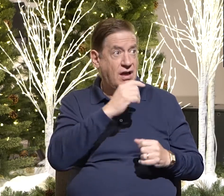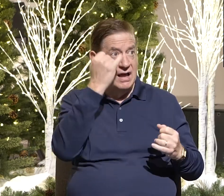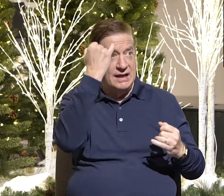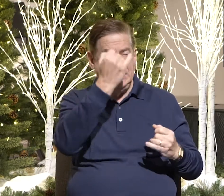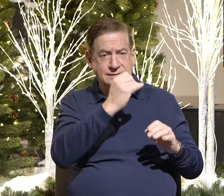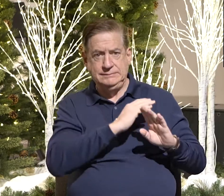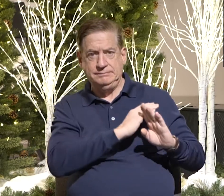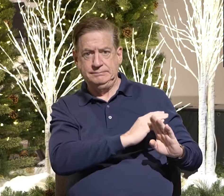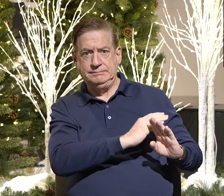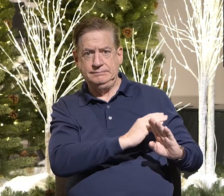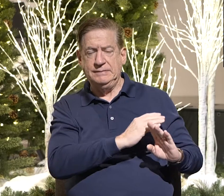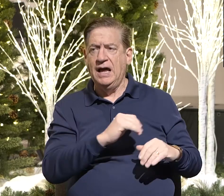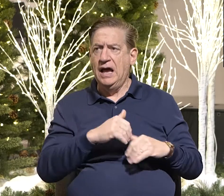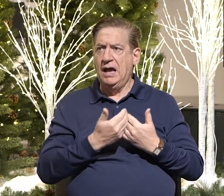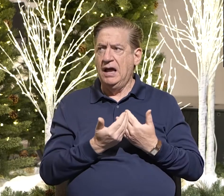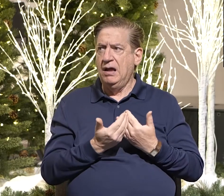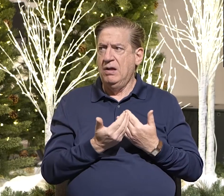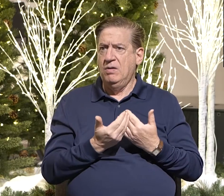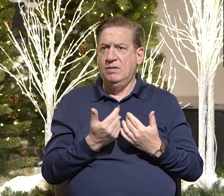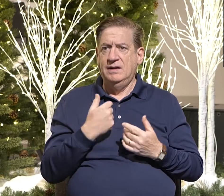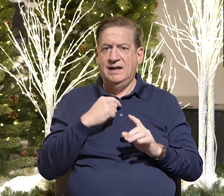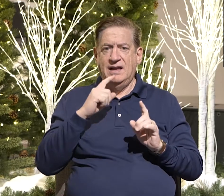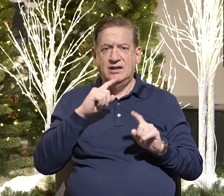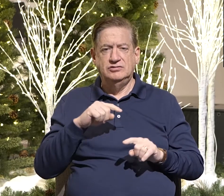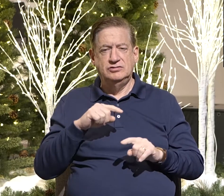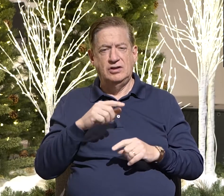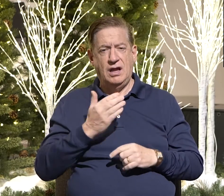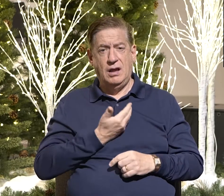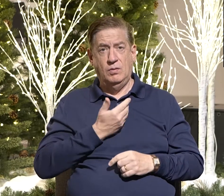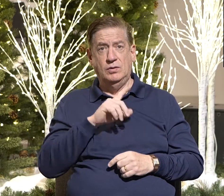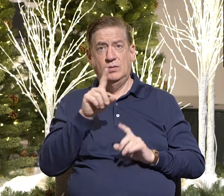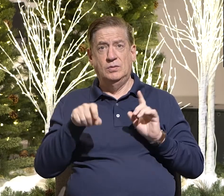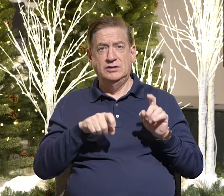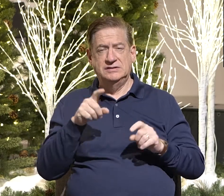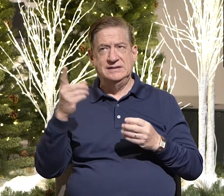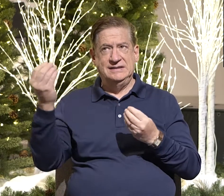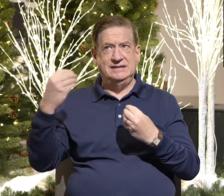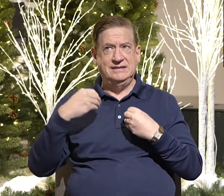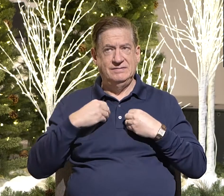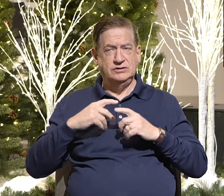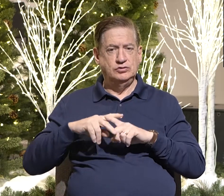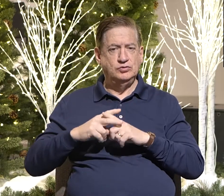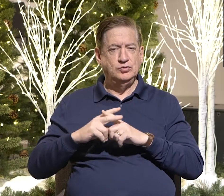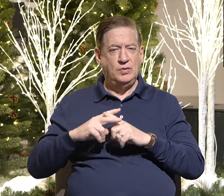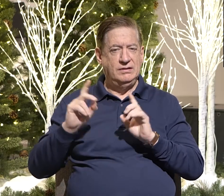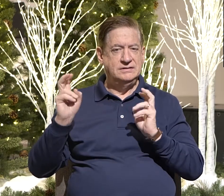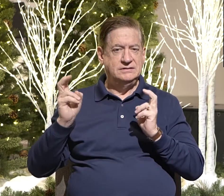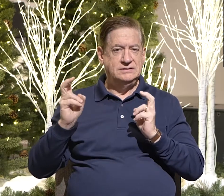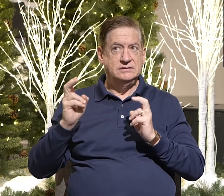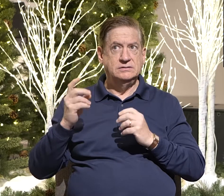us answer these questions. And it gives us the tools to do his work.